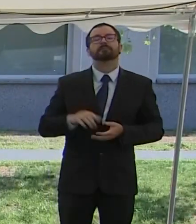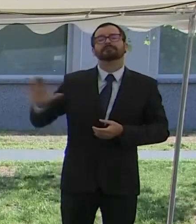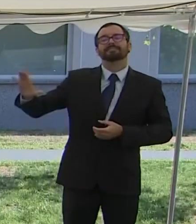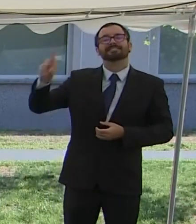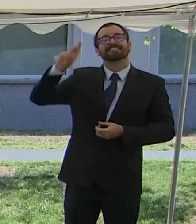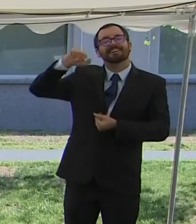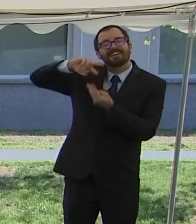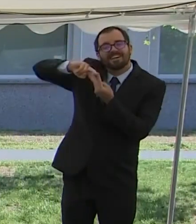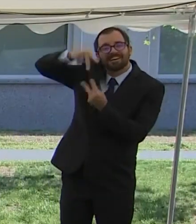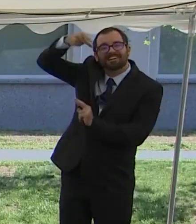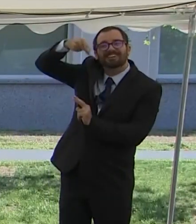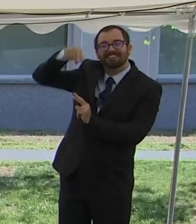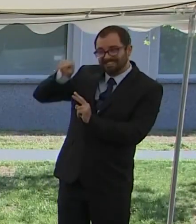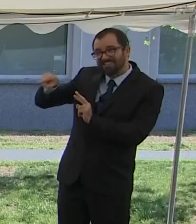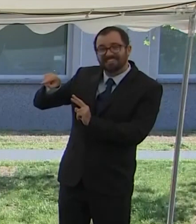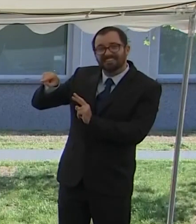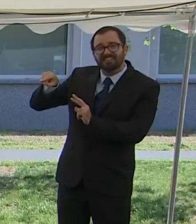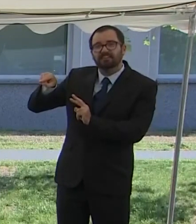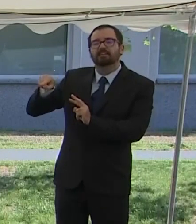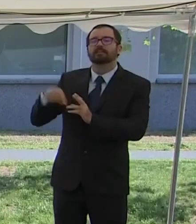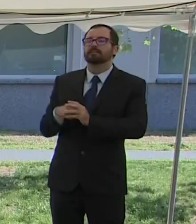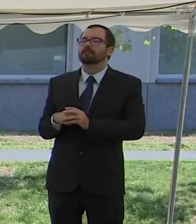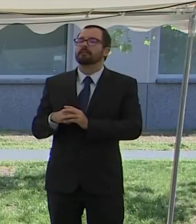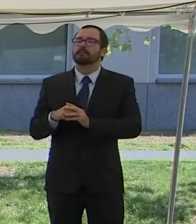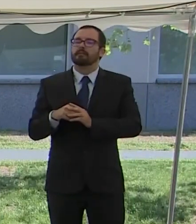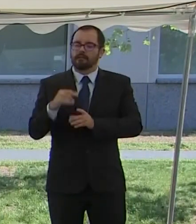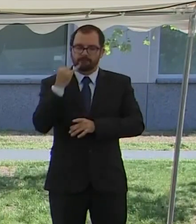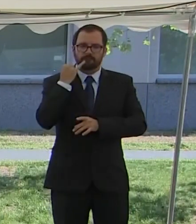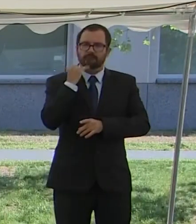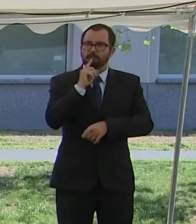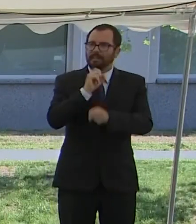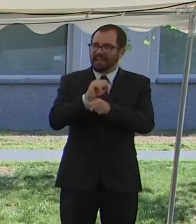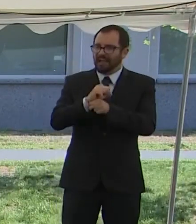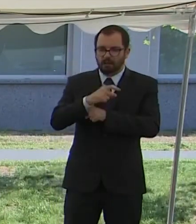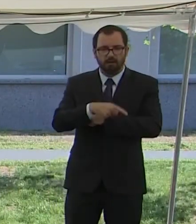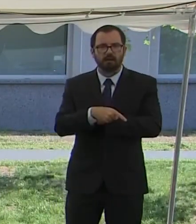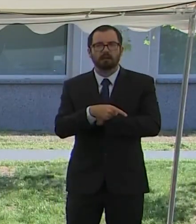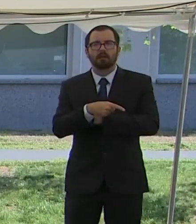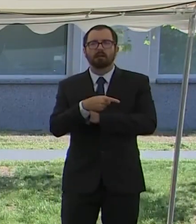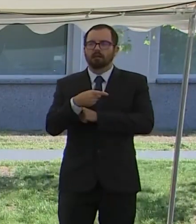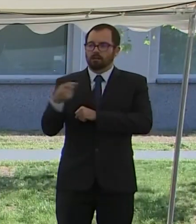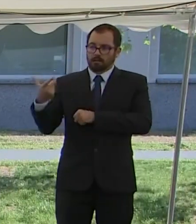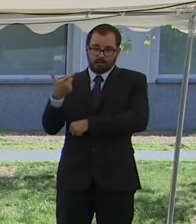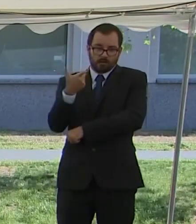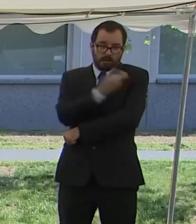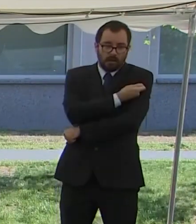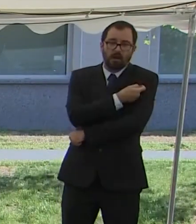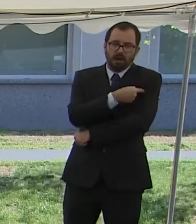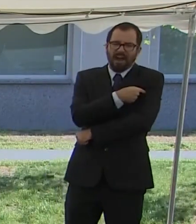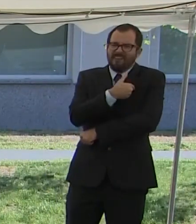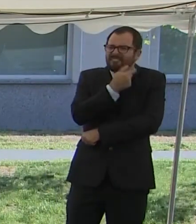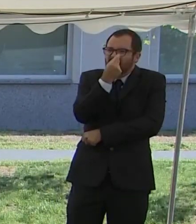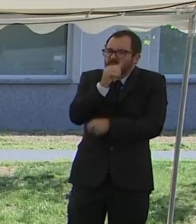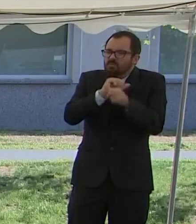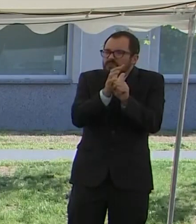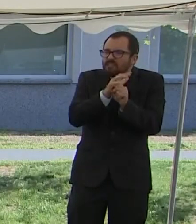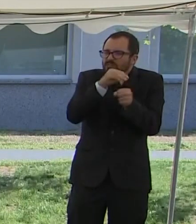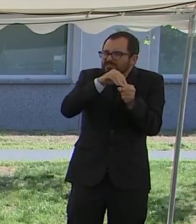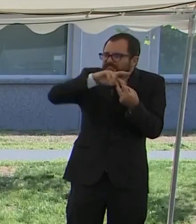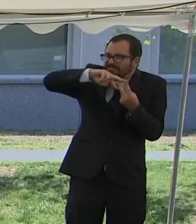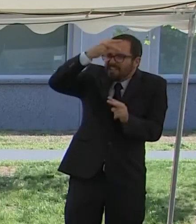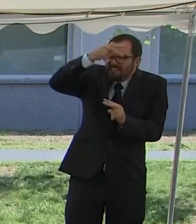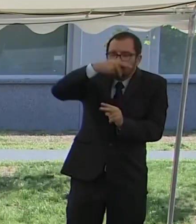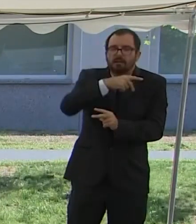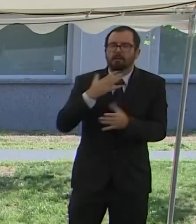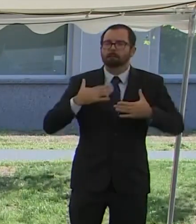body the genetic instructions for the cell to make a specific protein, in this case, a SARS-CoV-2